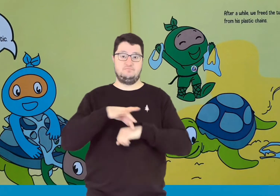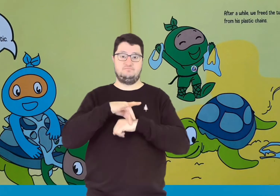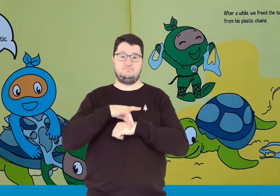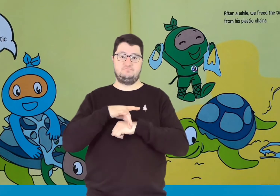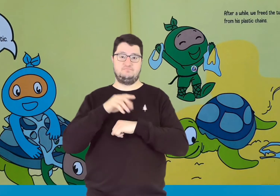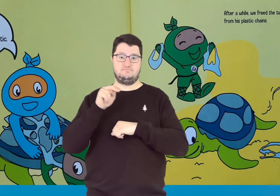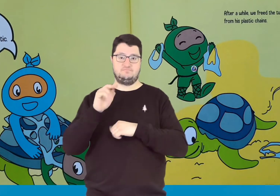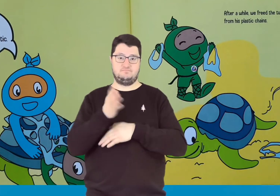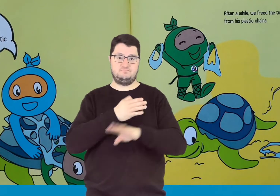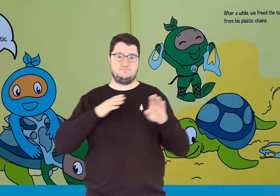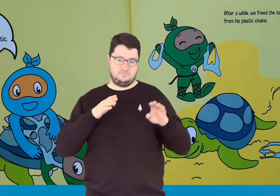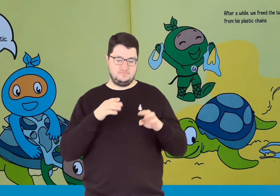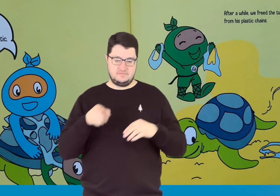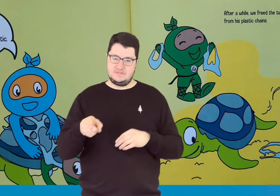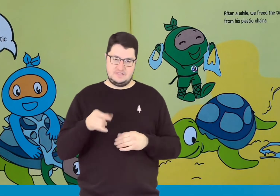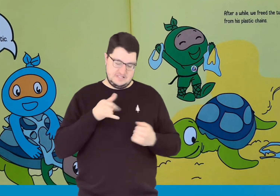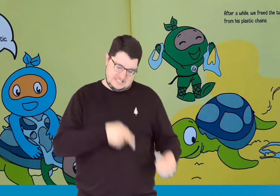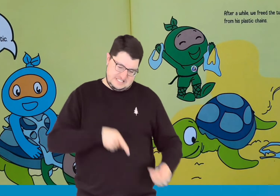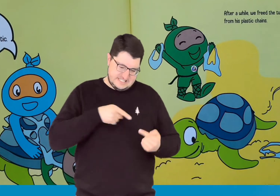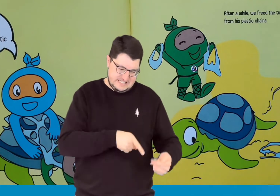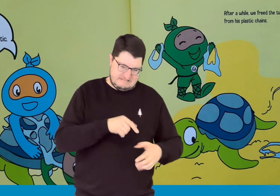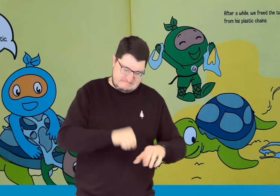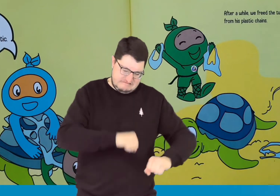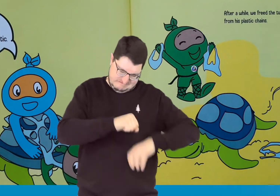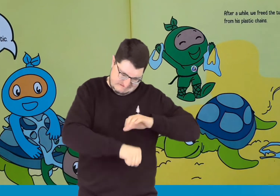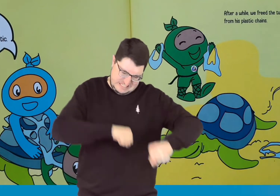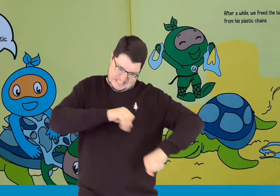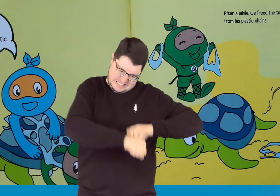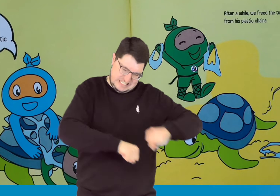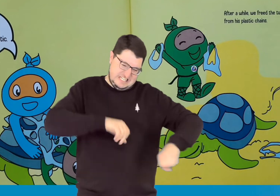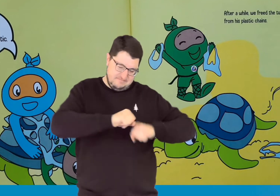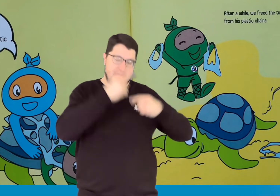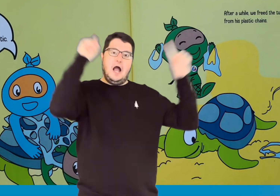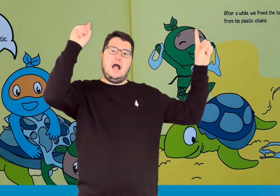After a while, we freed the turtle from his plastic chains.